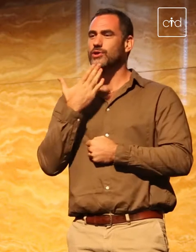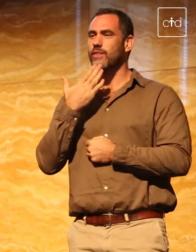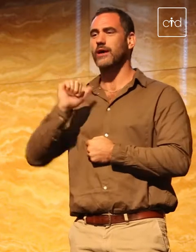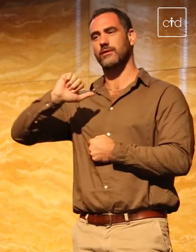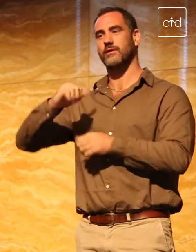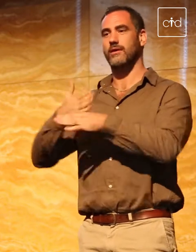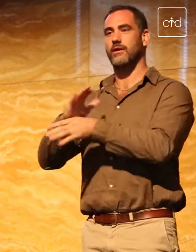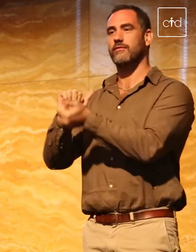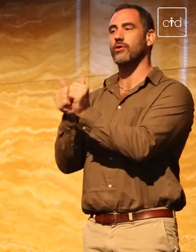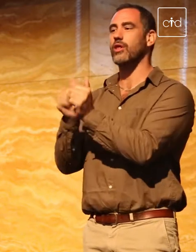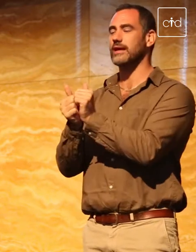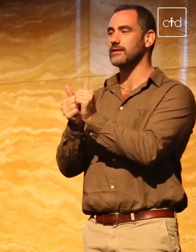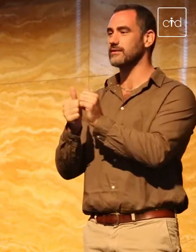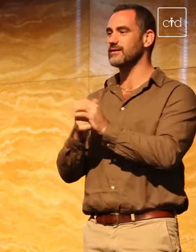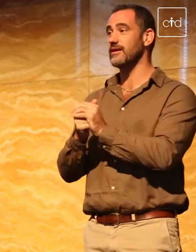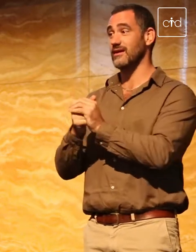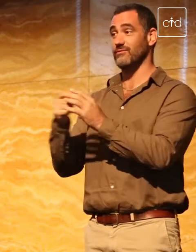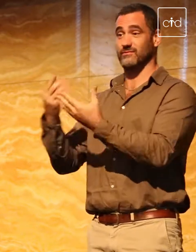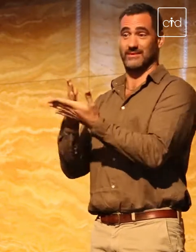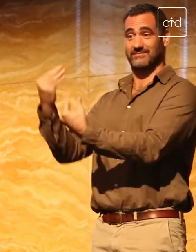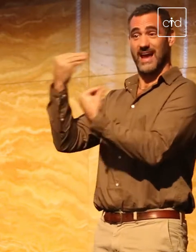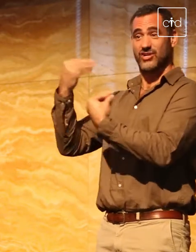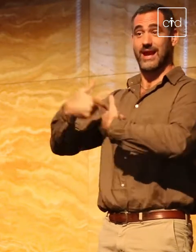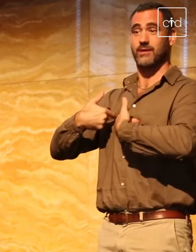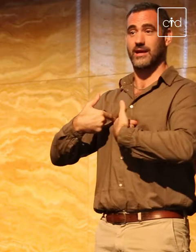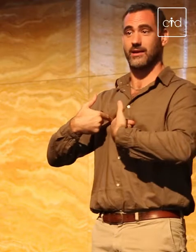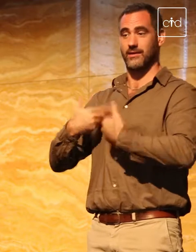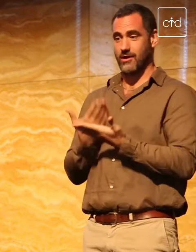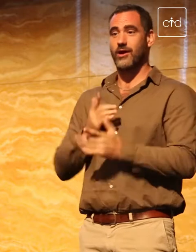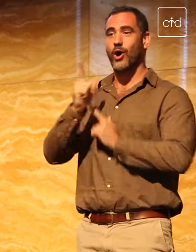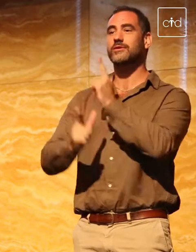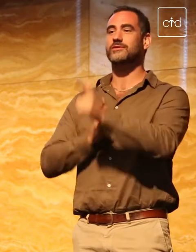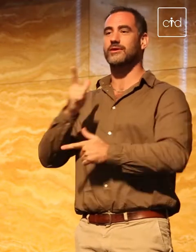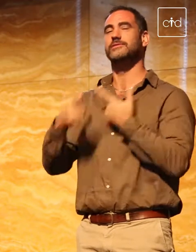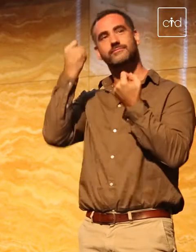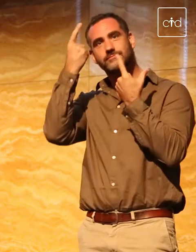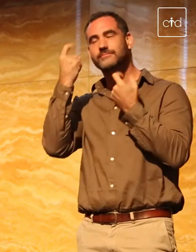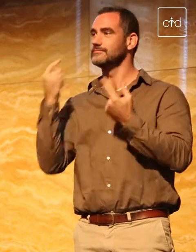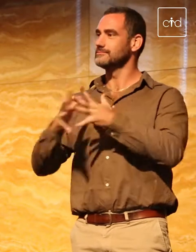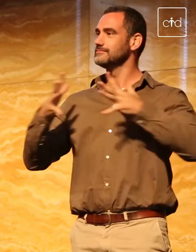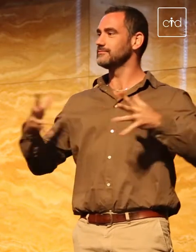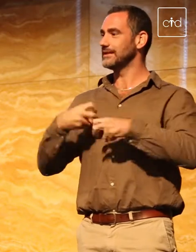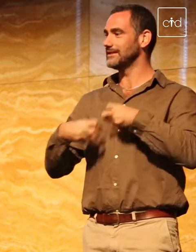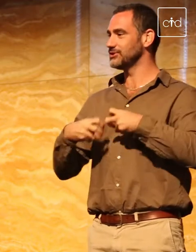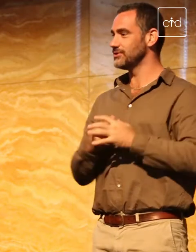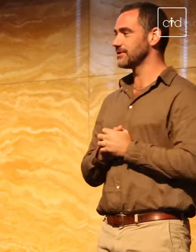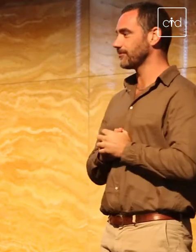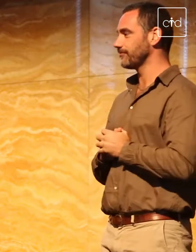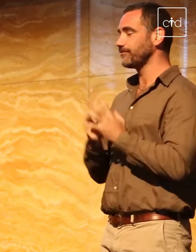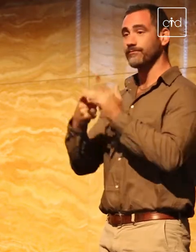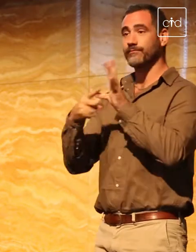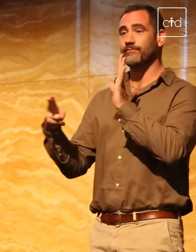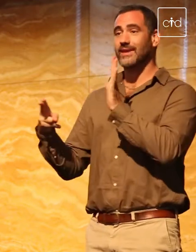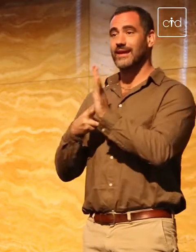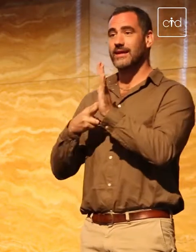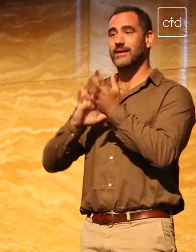colleagues for educating us along the way about what the big issues are. Ian Hickey from the Brain and